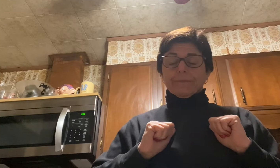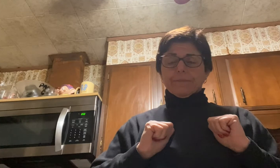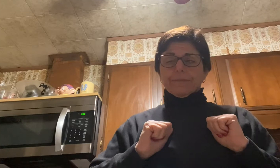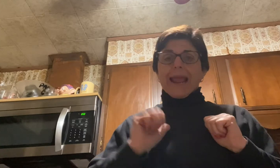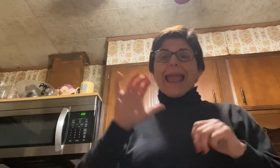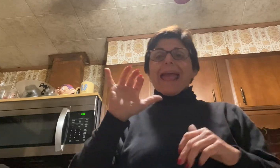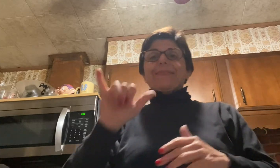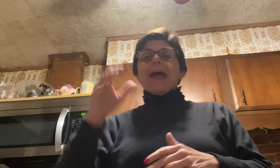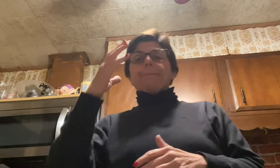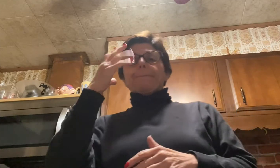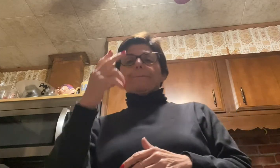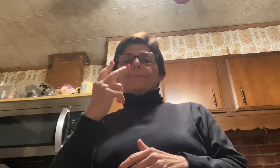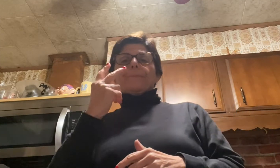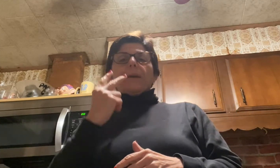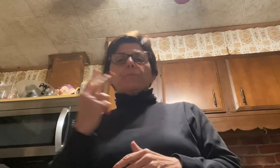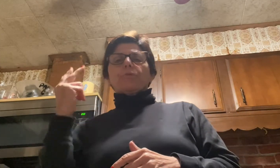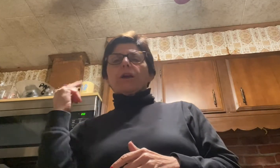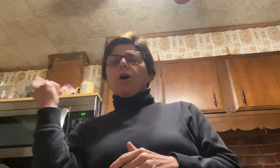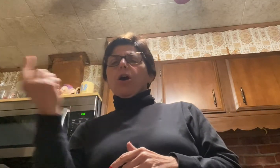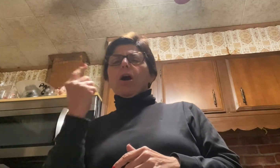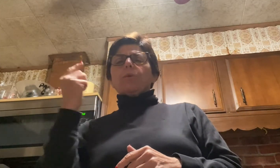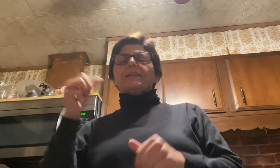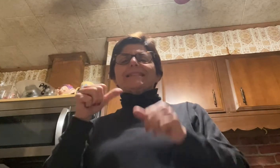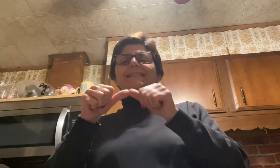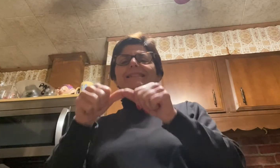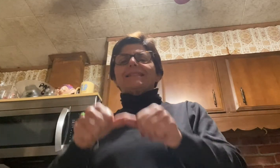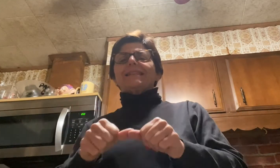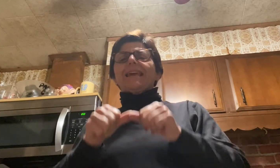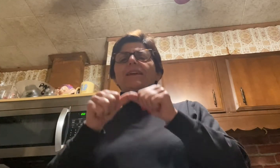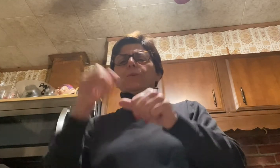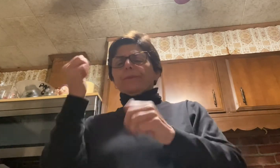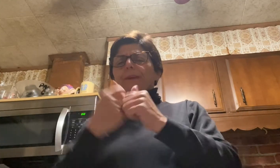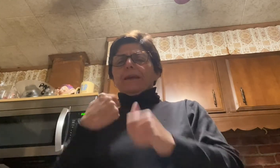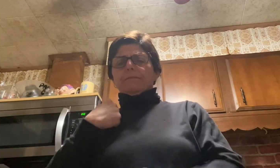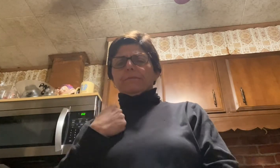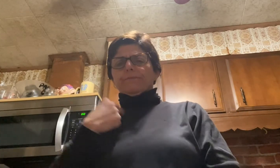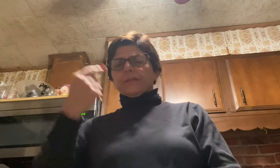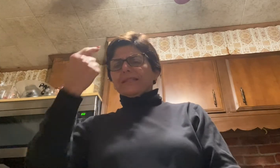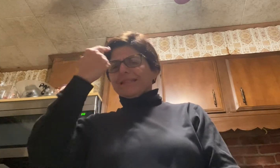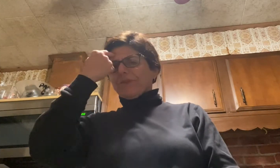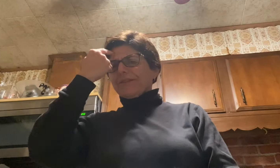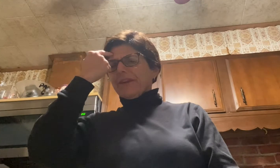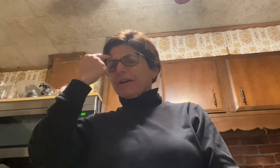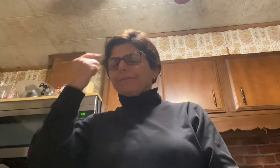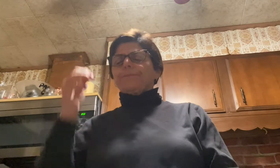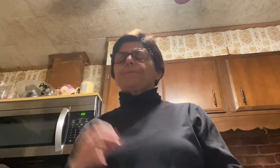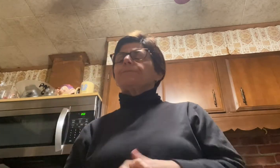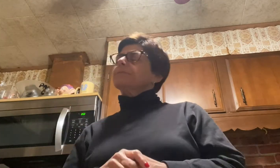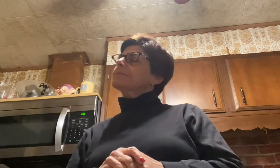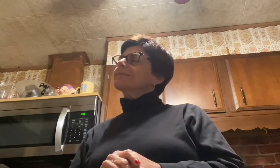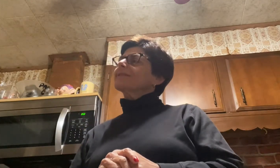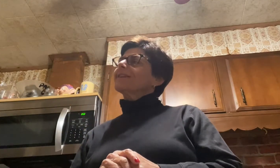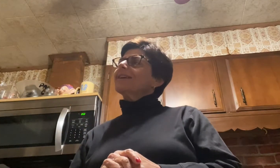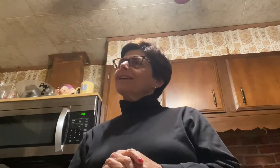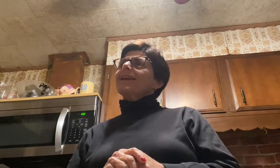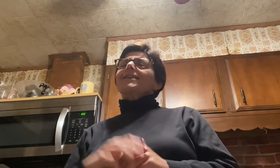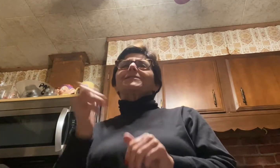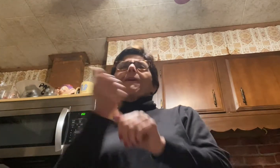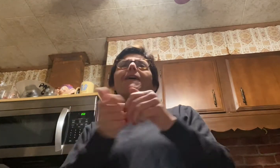And that memory always has stayed with me. It's right there. So every